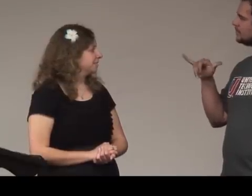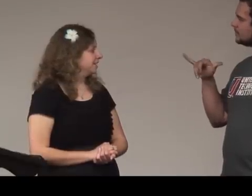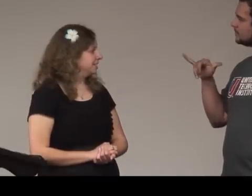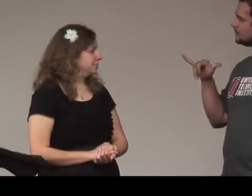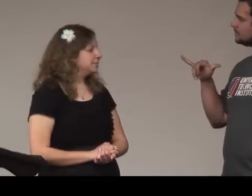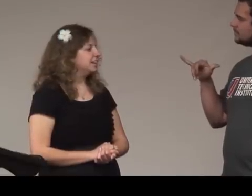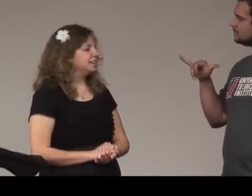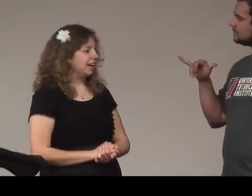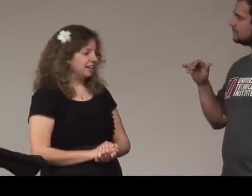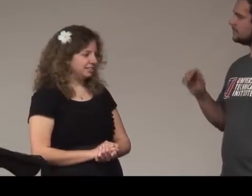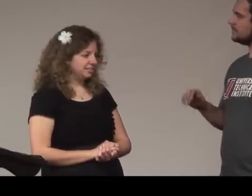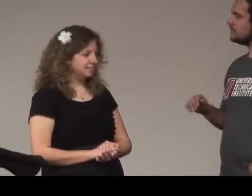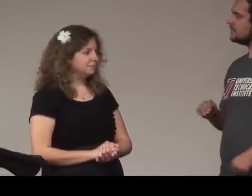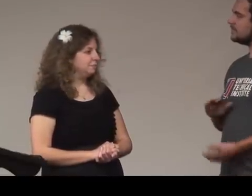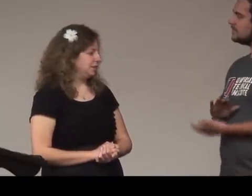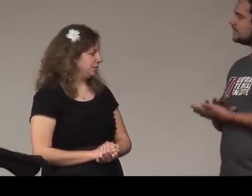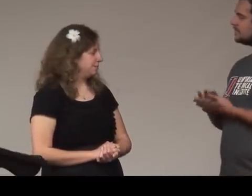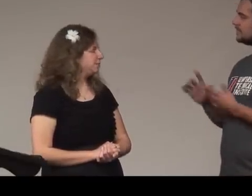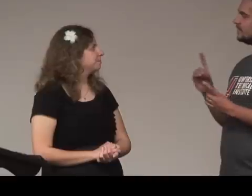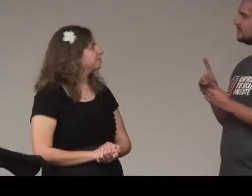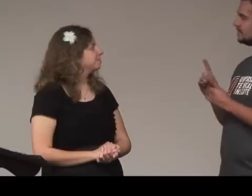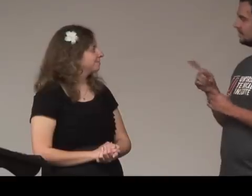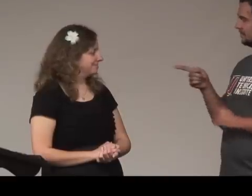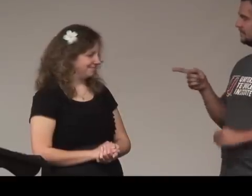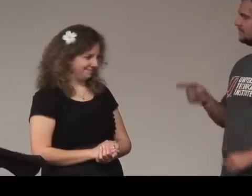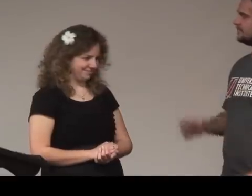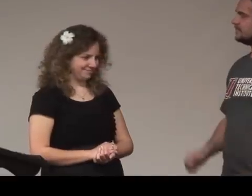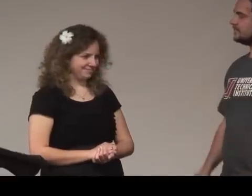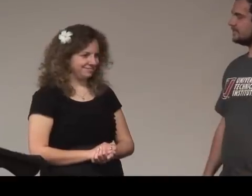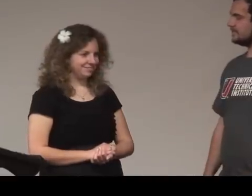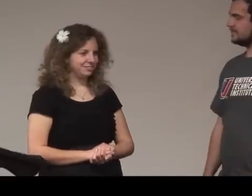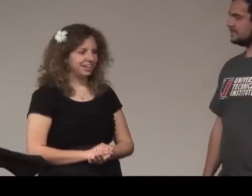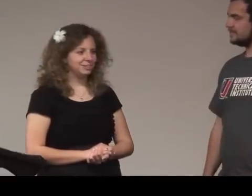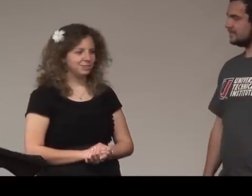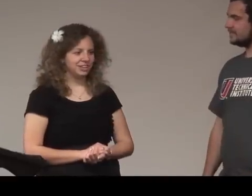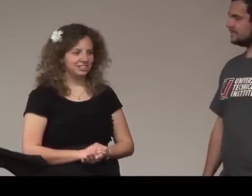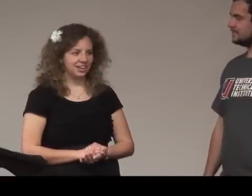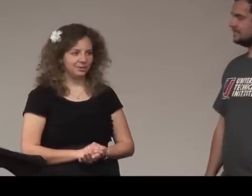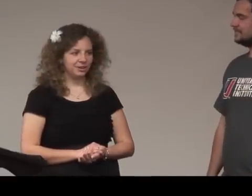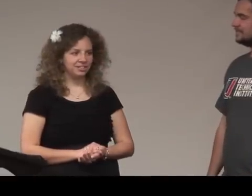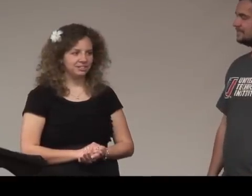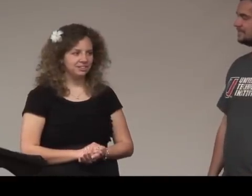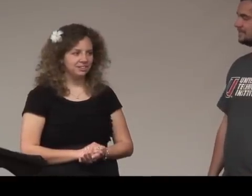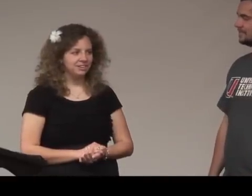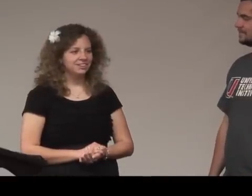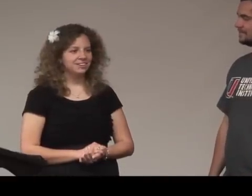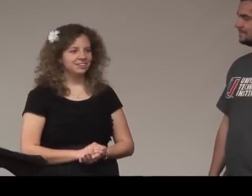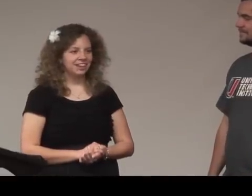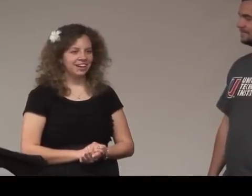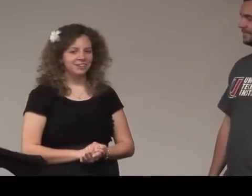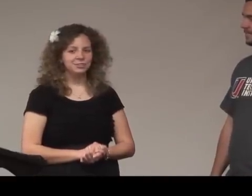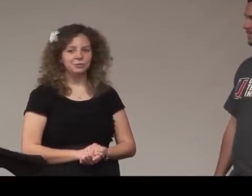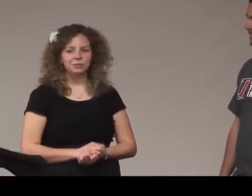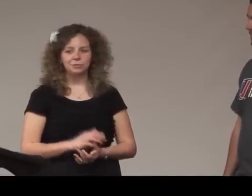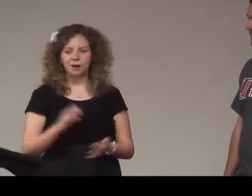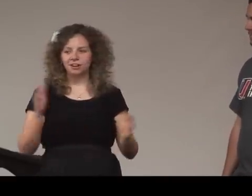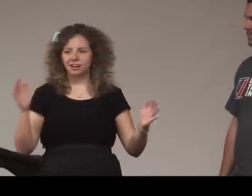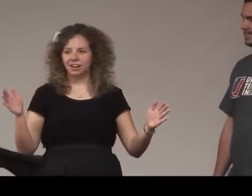and then he would say nice thank you okay so do you guys see how that works okay so with your partner